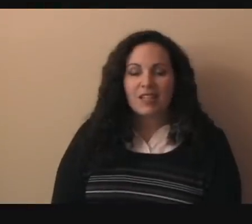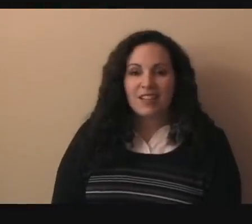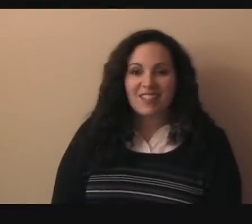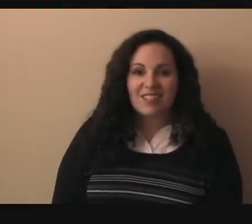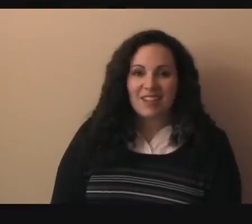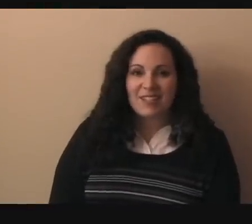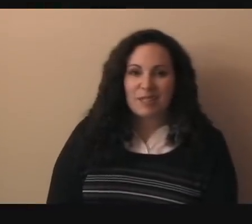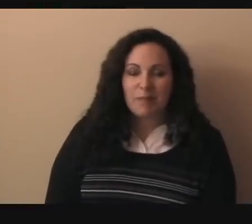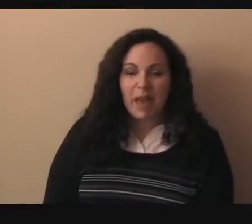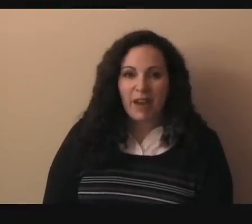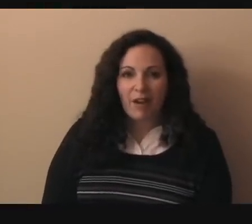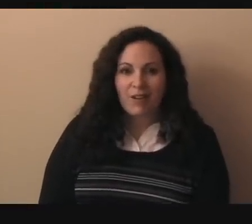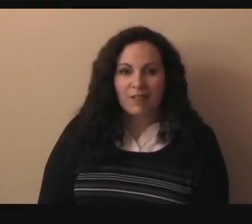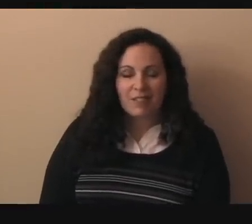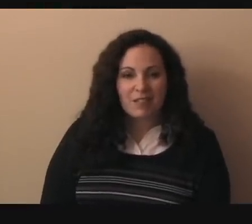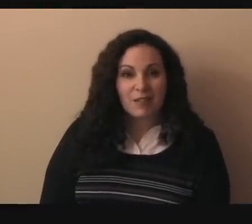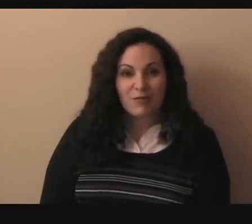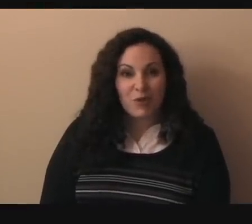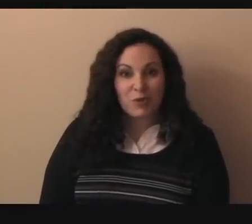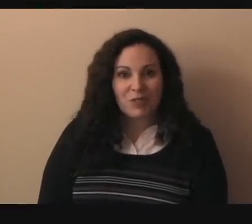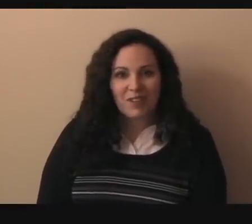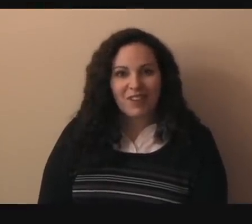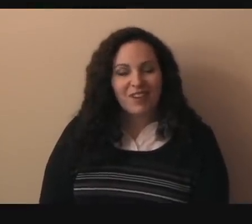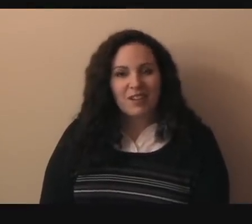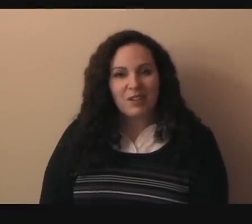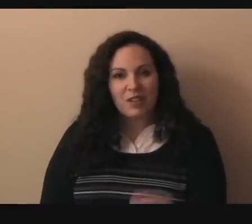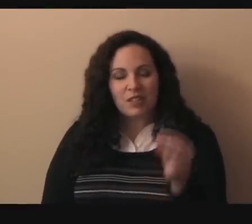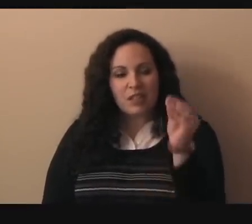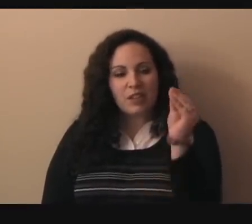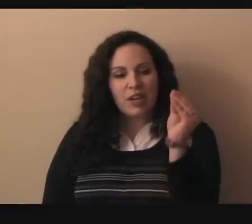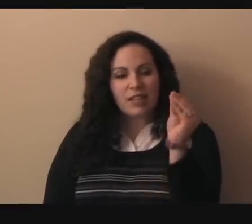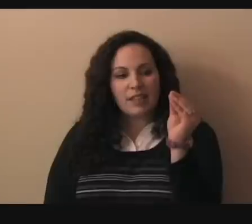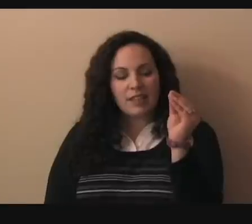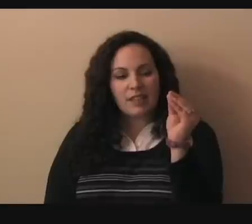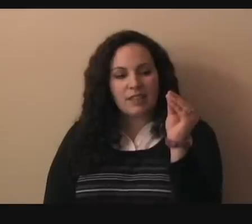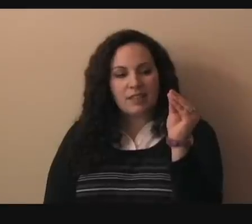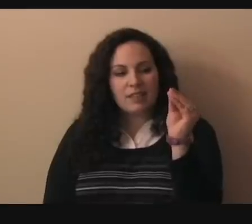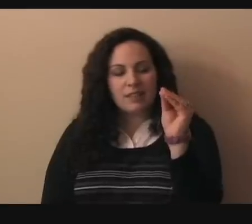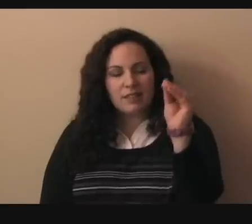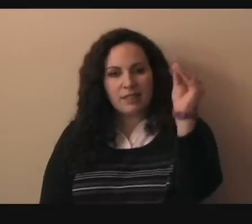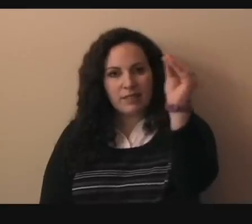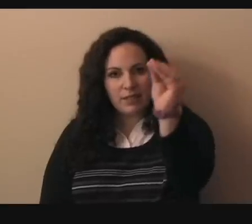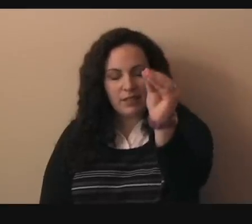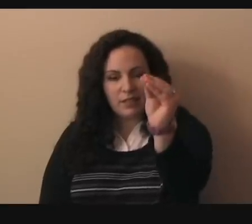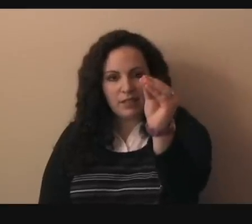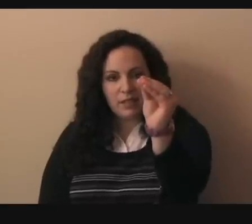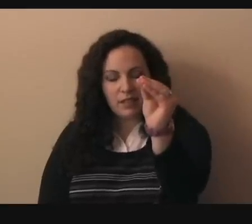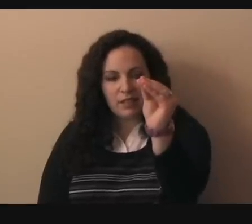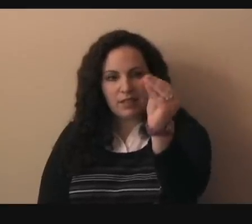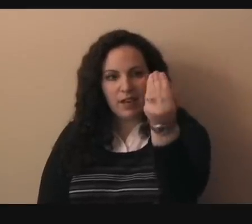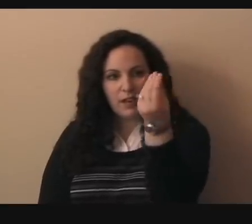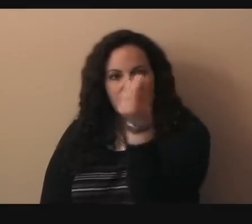Today's sign is pear, as in the fruit. You're going to take your hand like this, take a look at that,